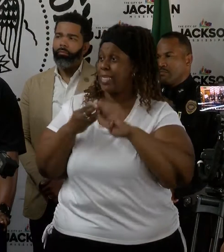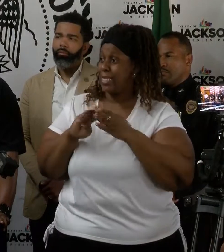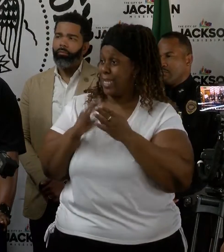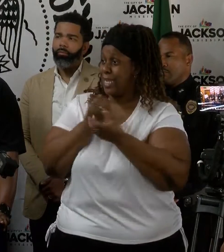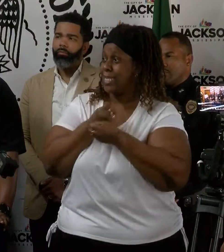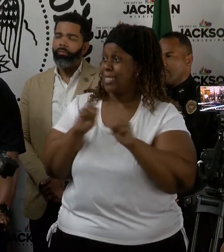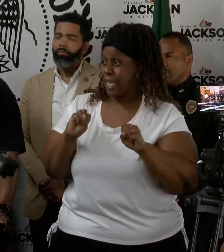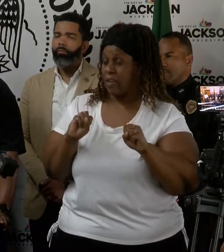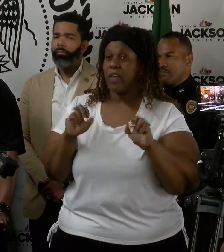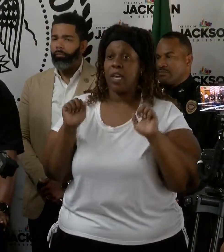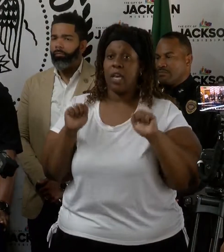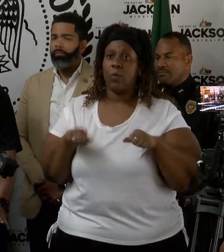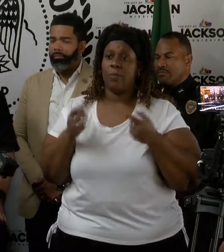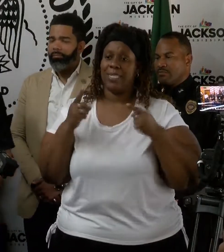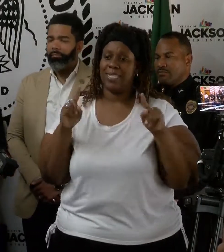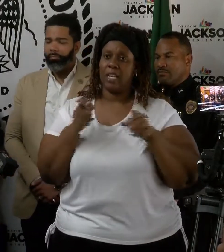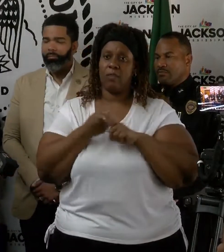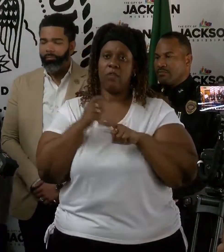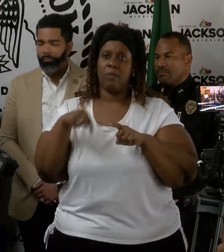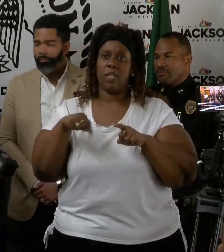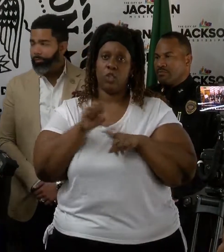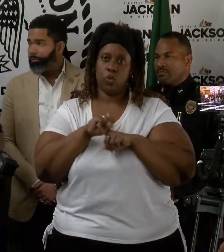and we get past this event. Thank you.